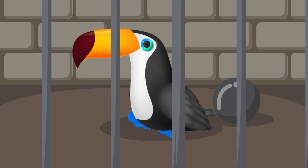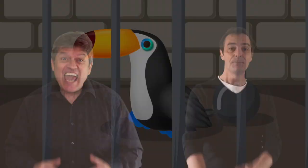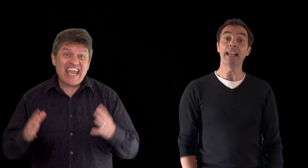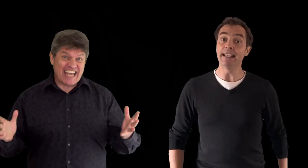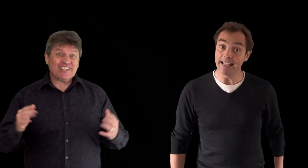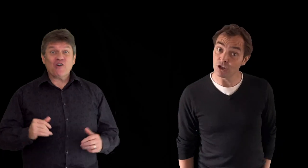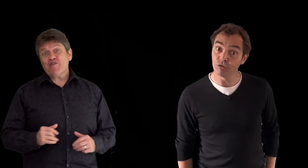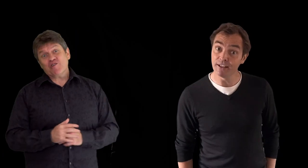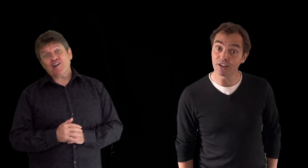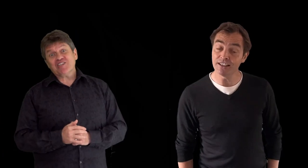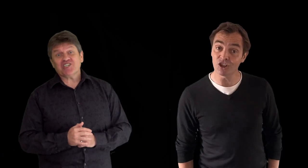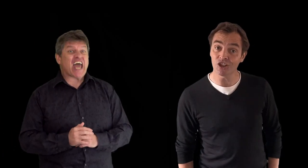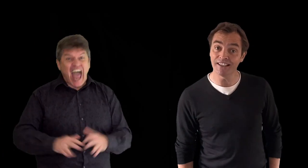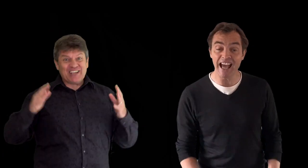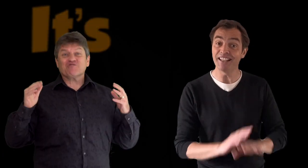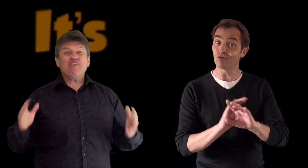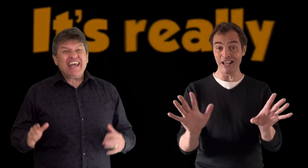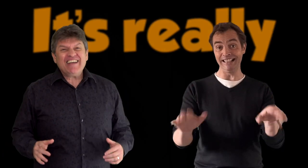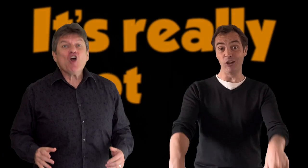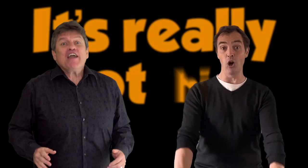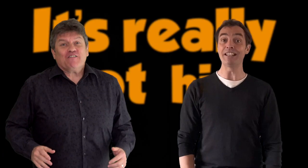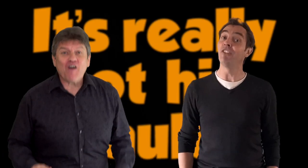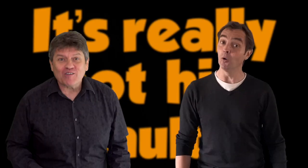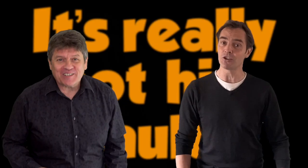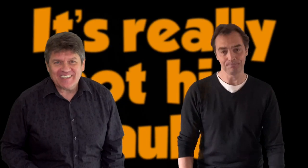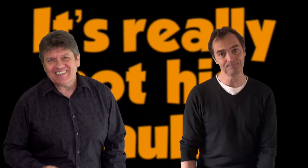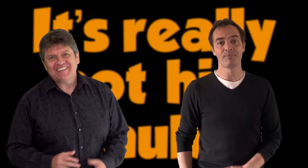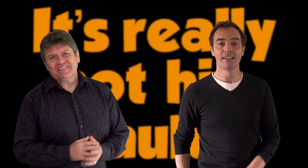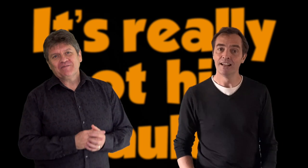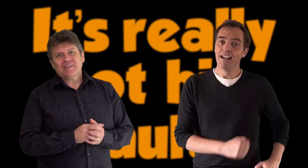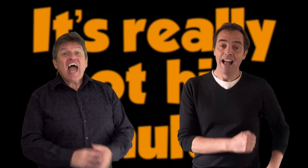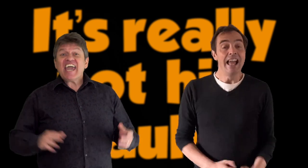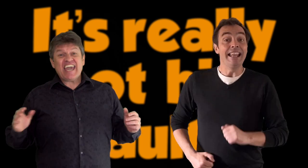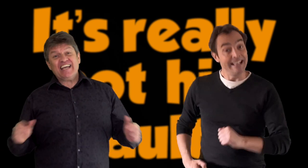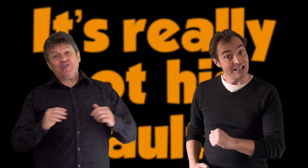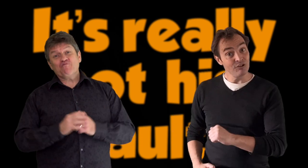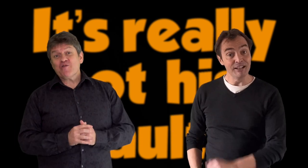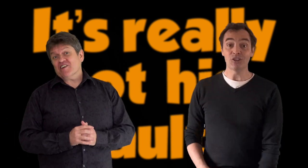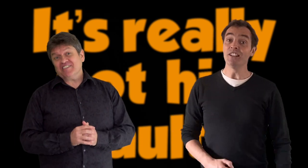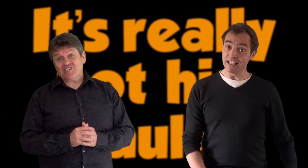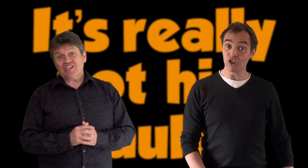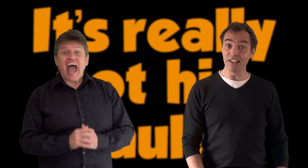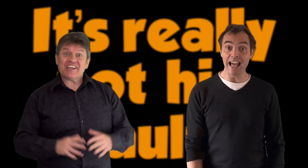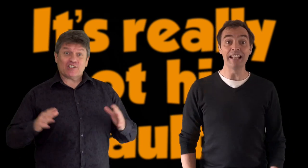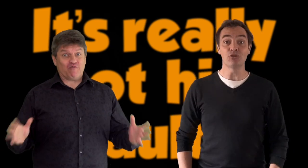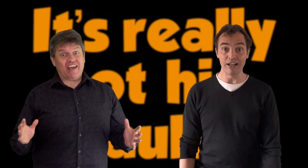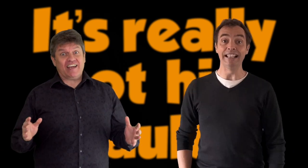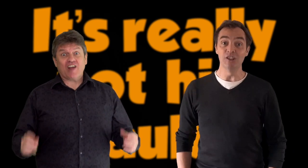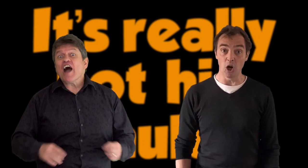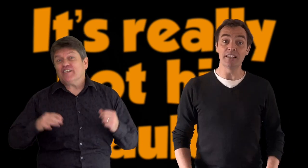It is a real condition and it's really not his fault It is a real condition and it's really not